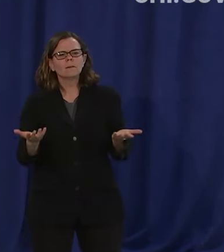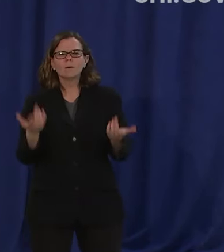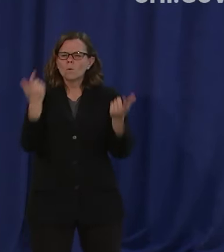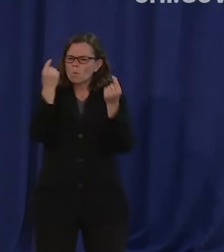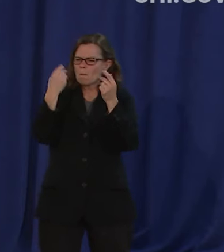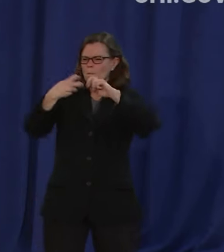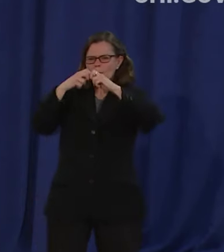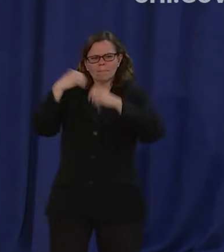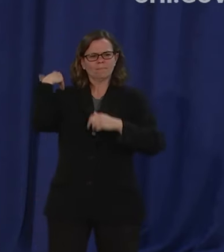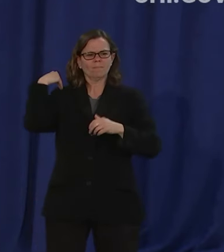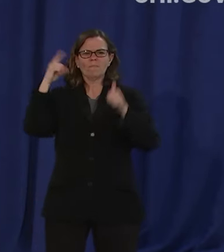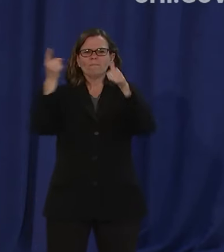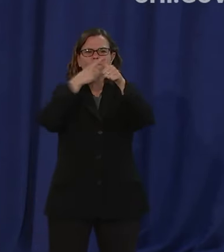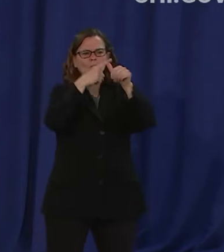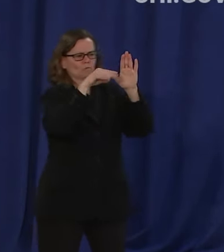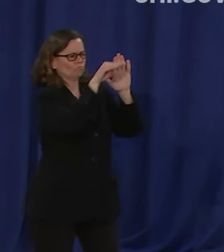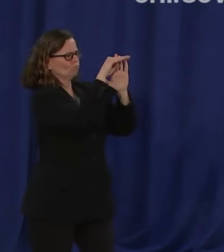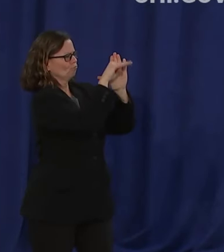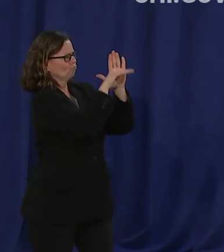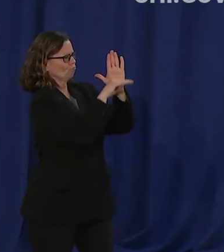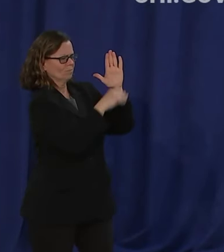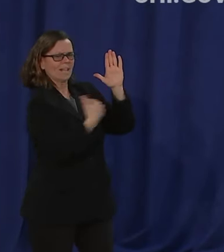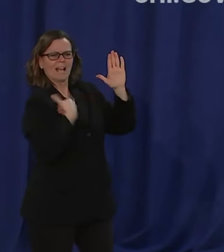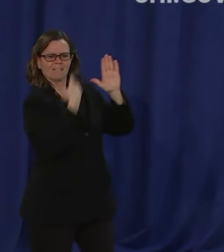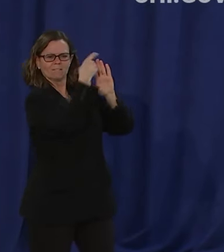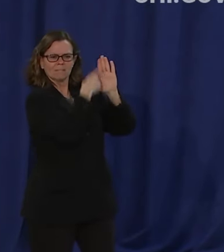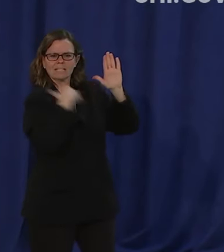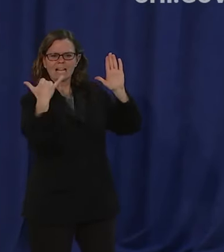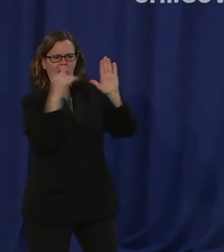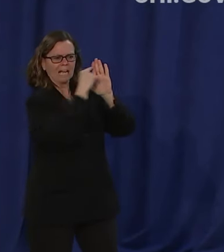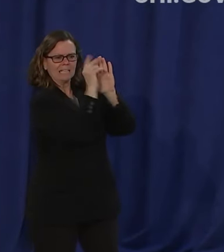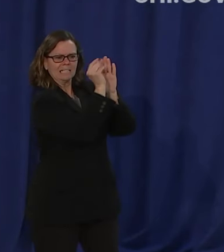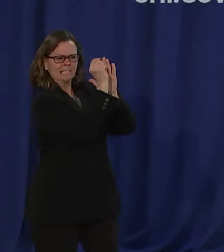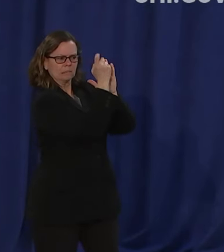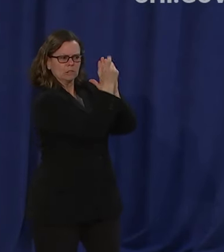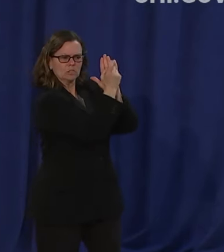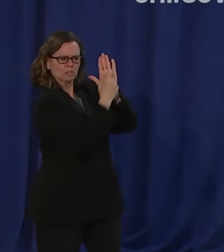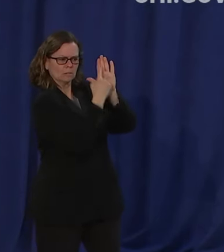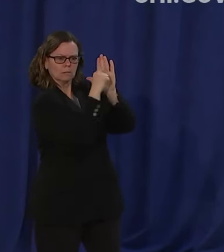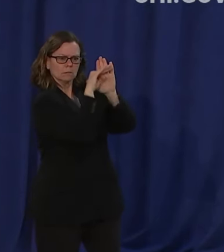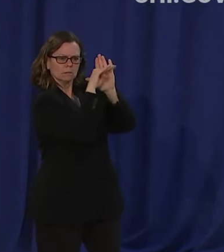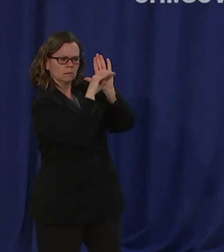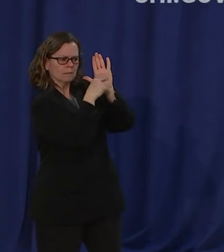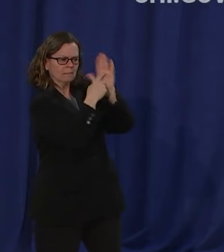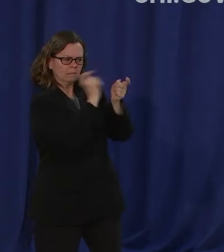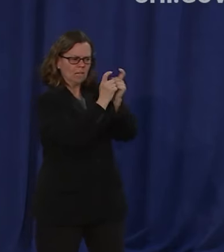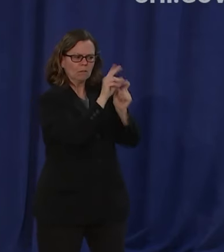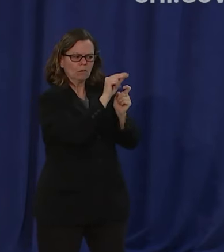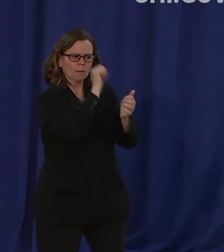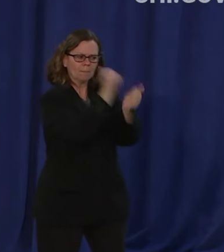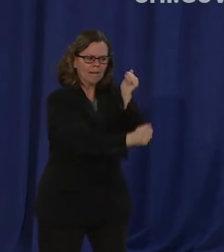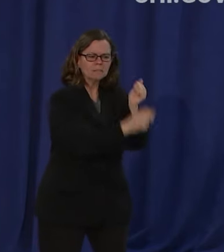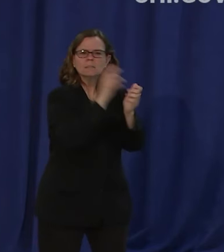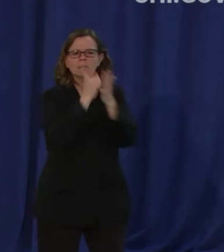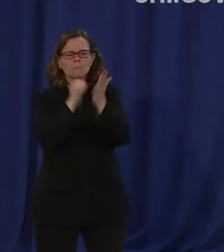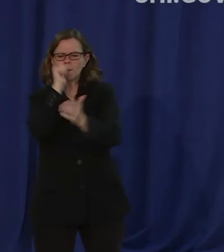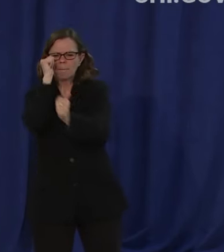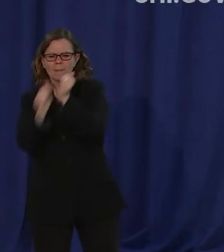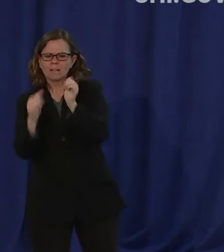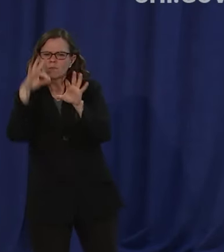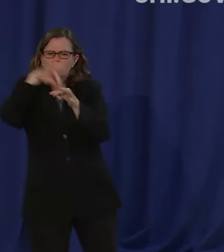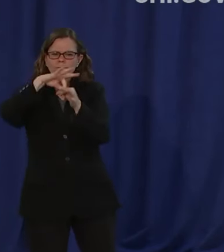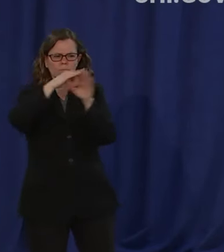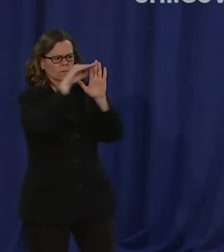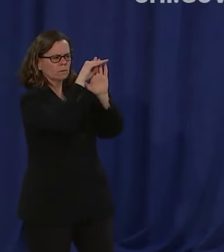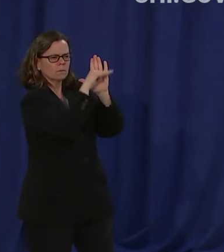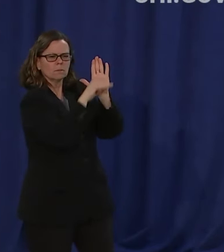reforms that have passed um that's not accurate and um the the what we heard there's no going